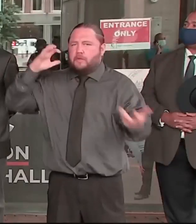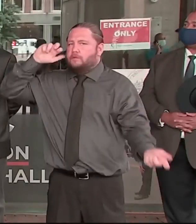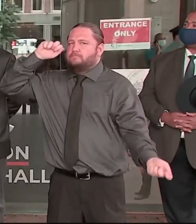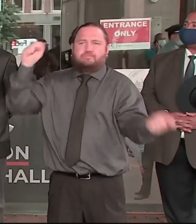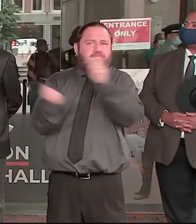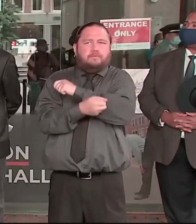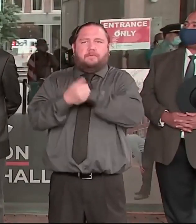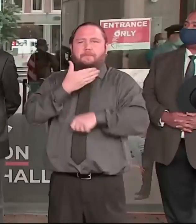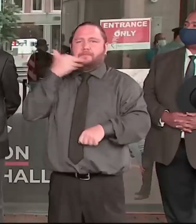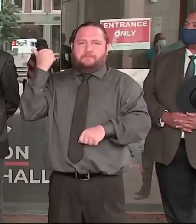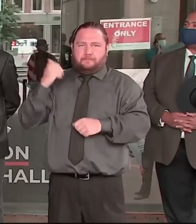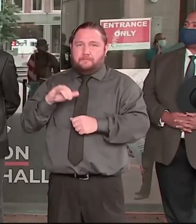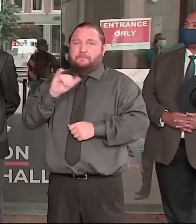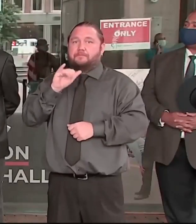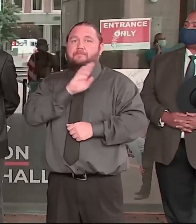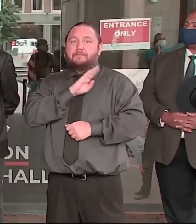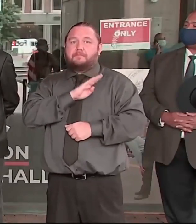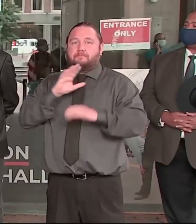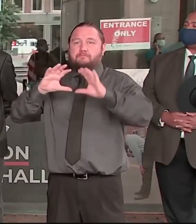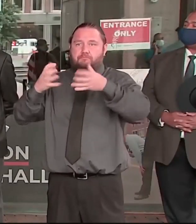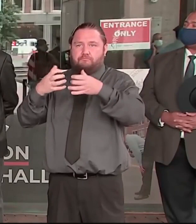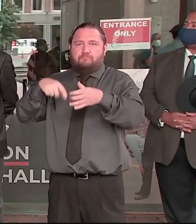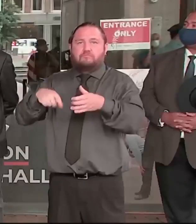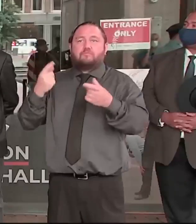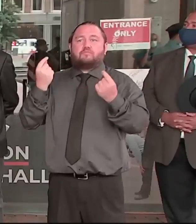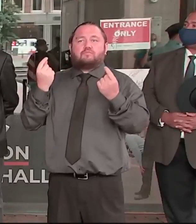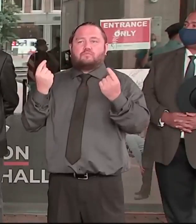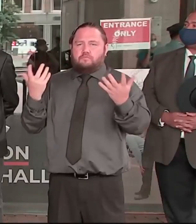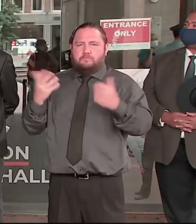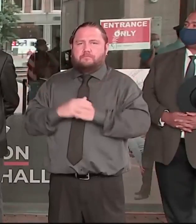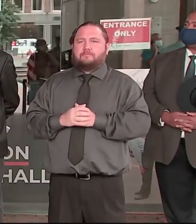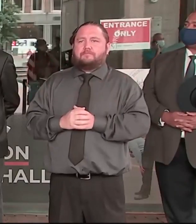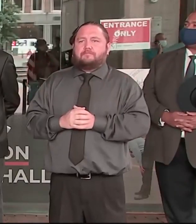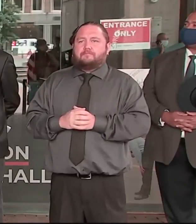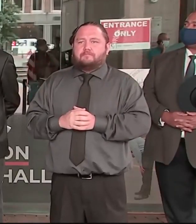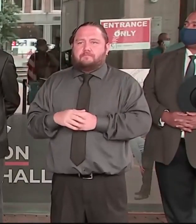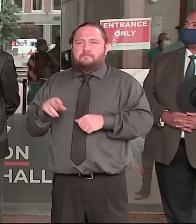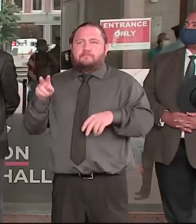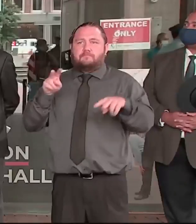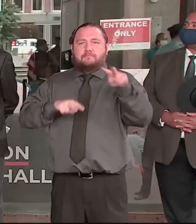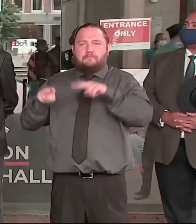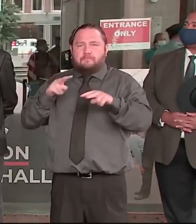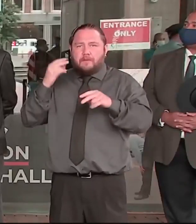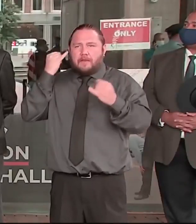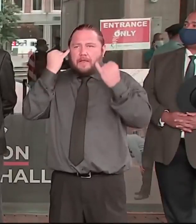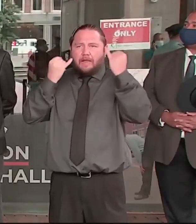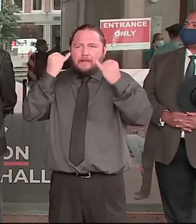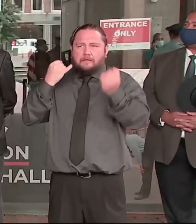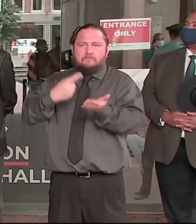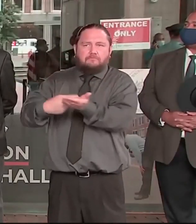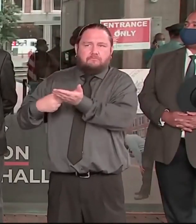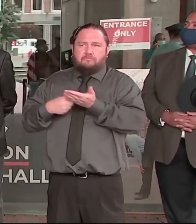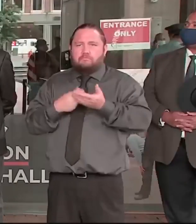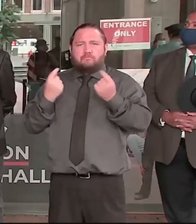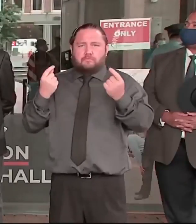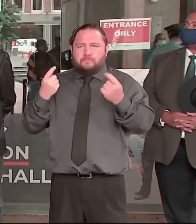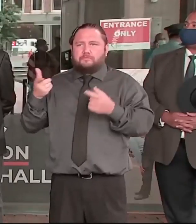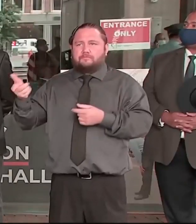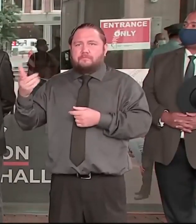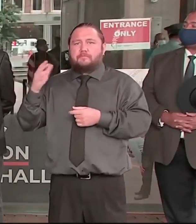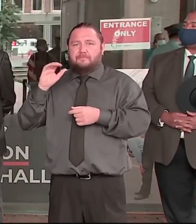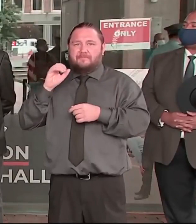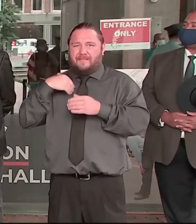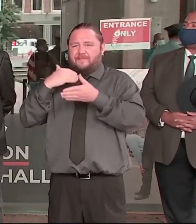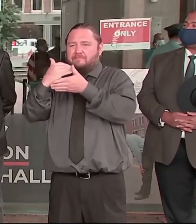policies outlined by the national eight-can't-wait movement. The Boston Police Department is clarifying rules to meet the standards